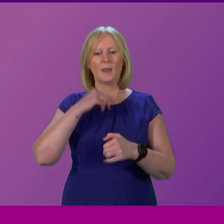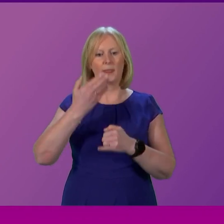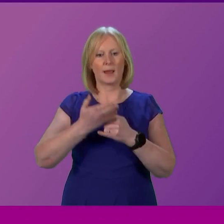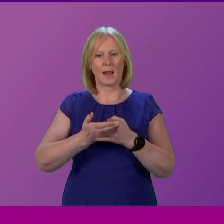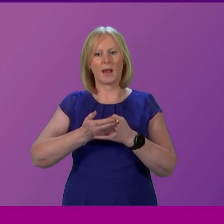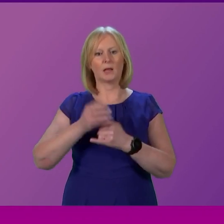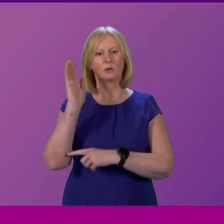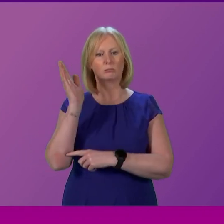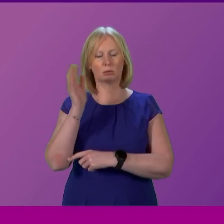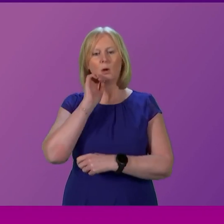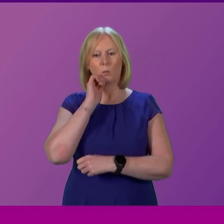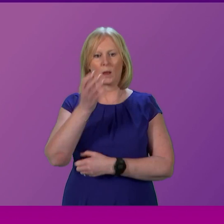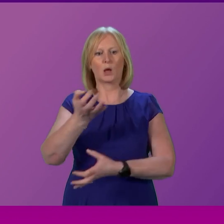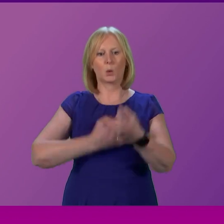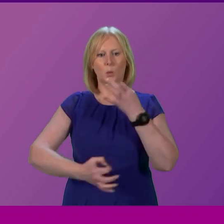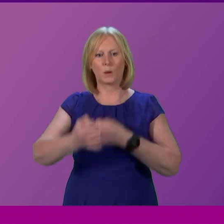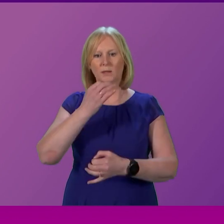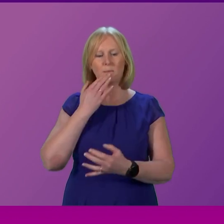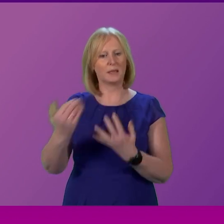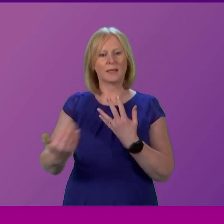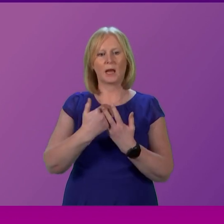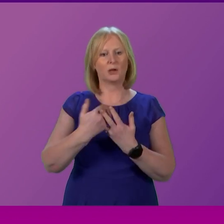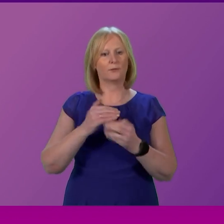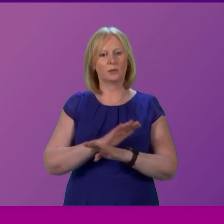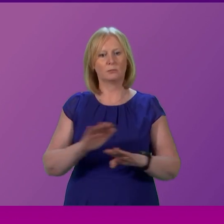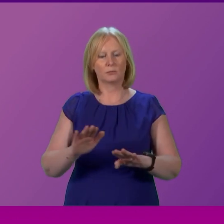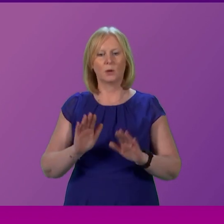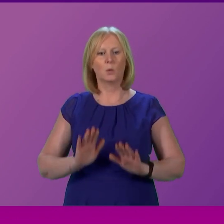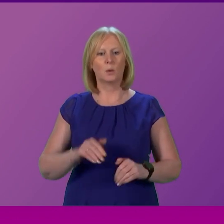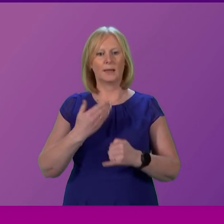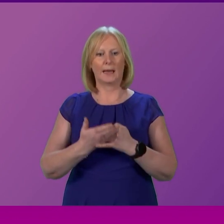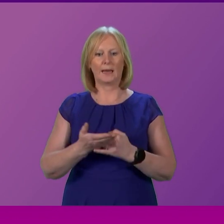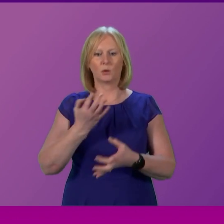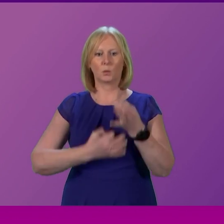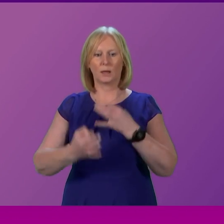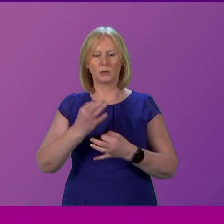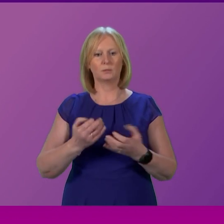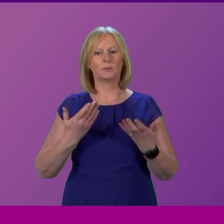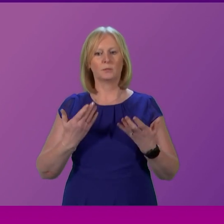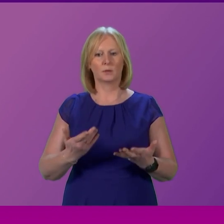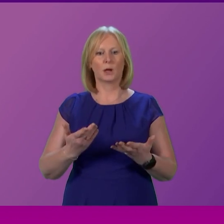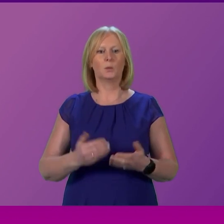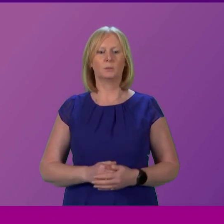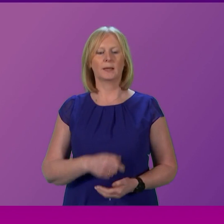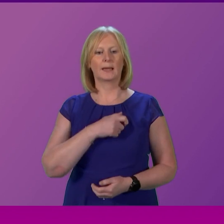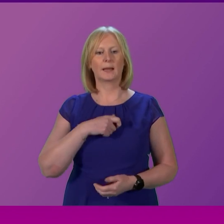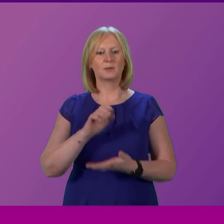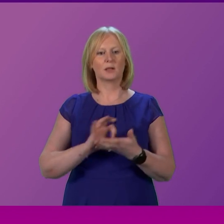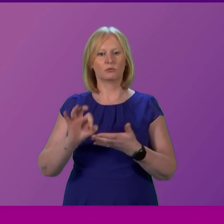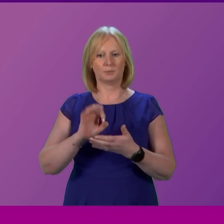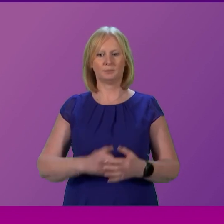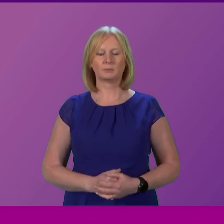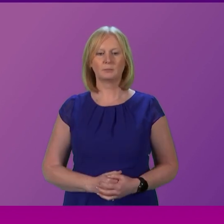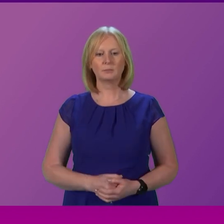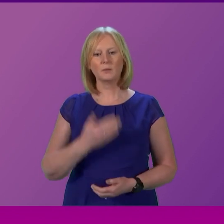end of his statement, and so there should be no interventions or interruptions. I call on Hamza Youssef, up to 20 minutes, Cabinet Secretary. Thank you,